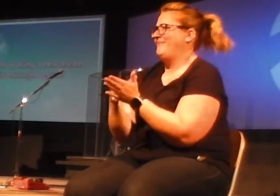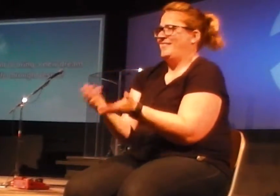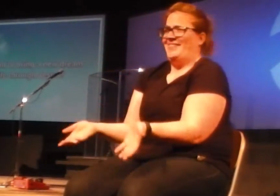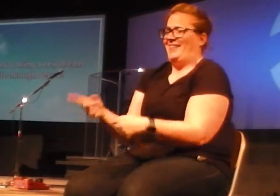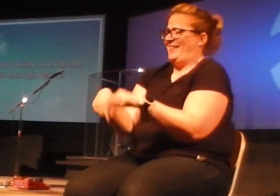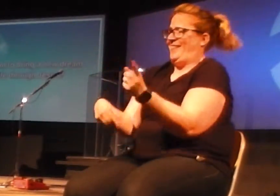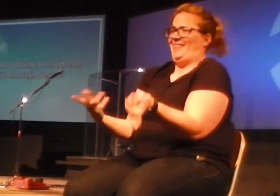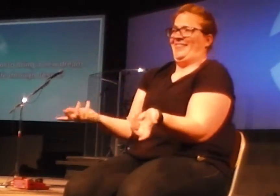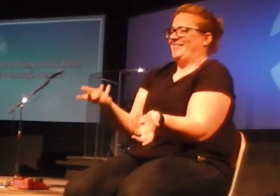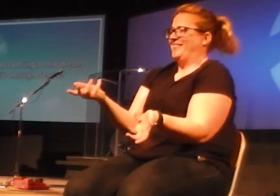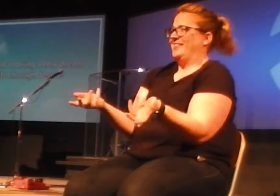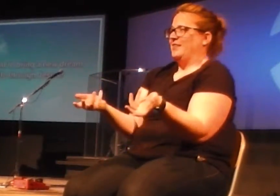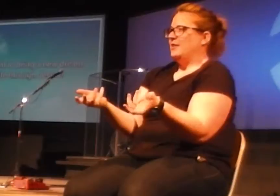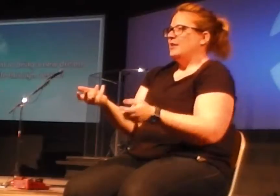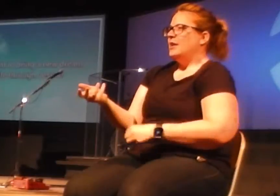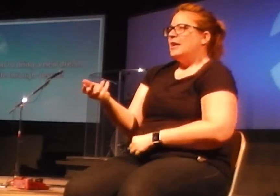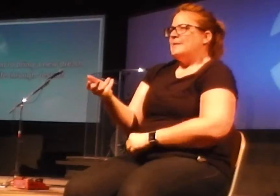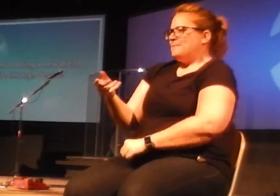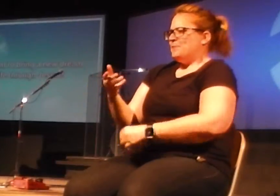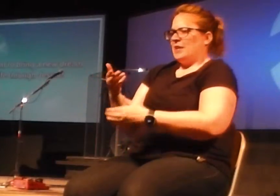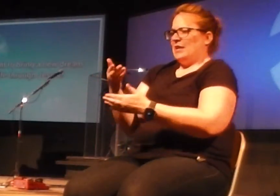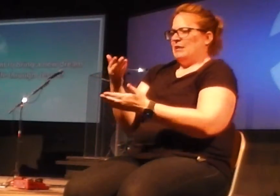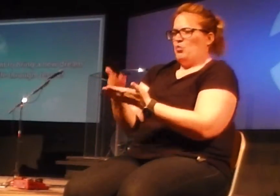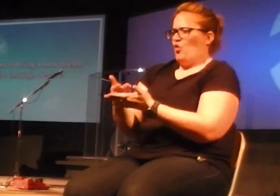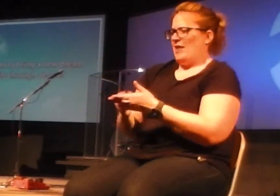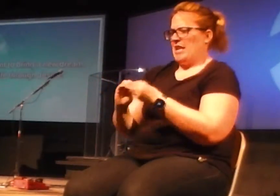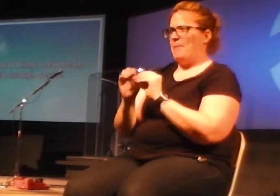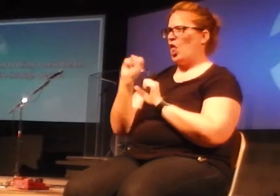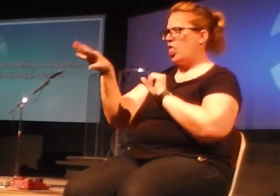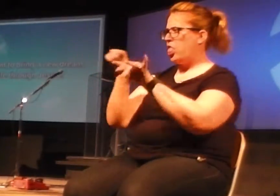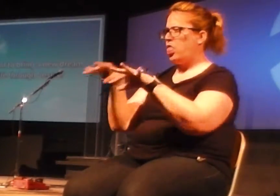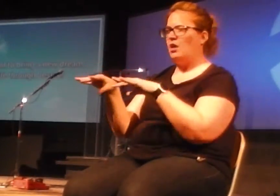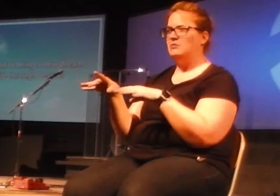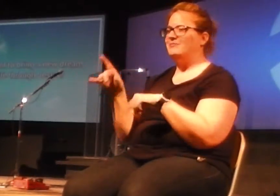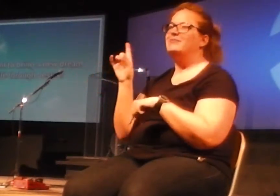I can't, I can't quite quantify it for you. I just know it to be true.